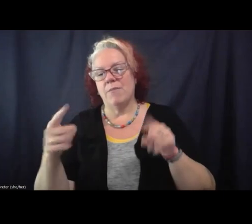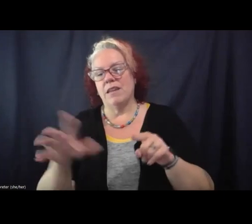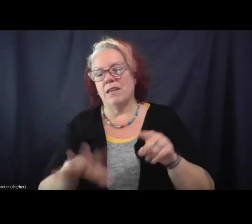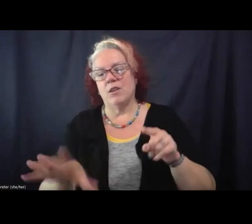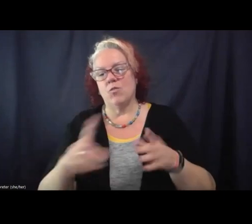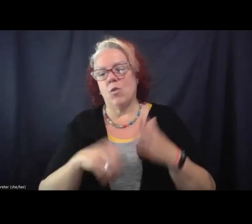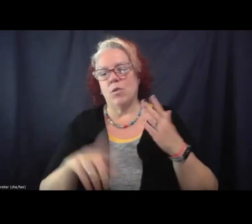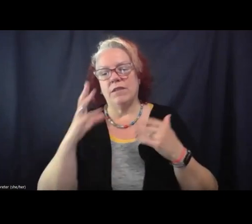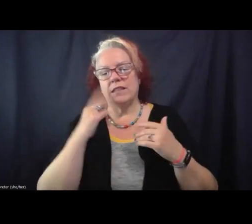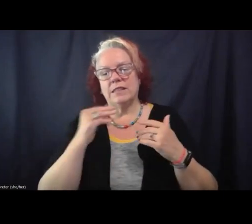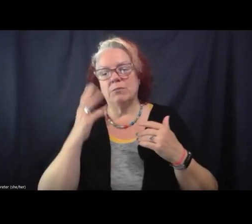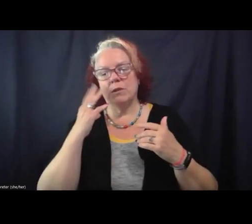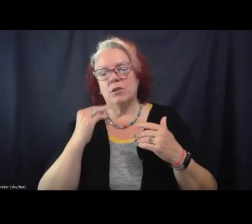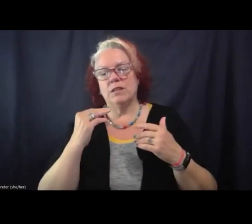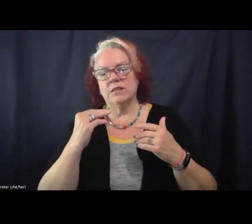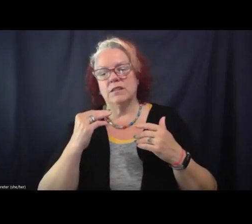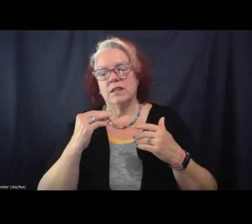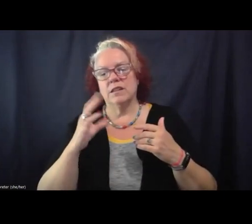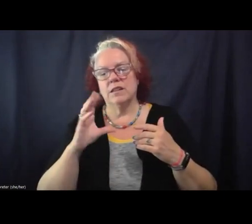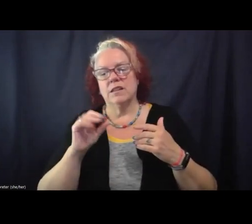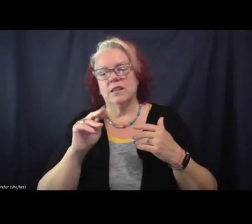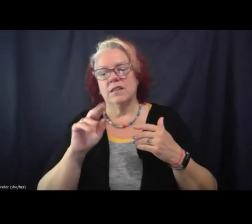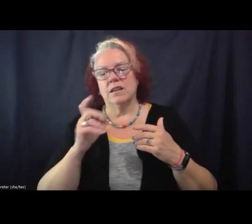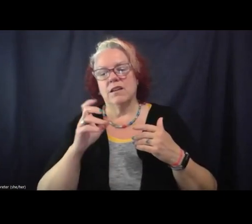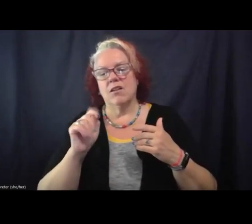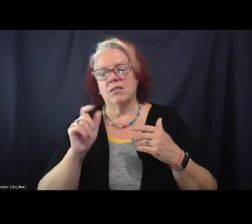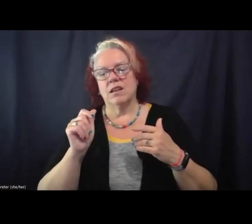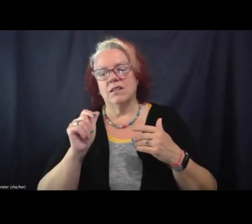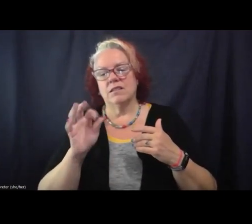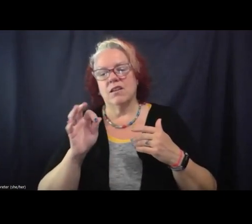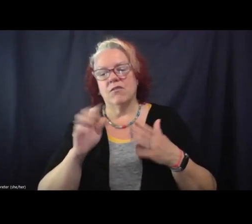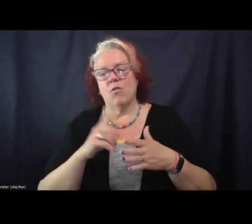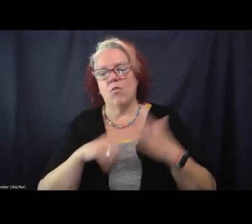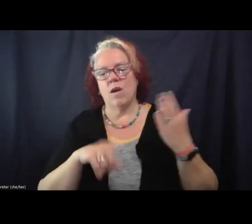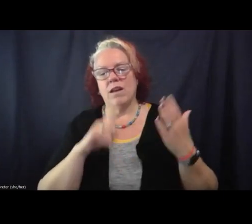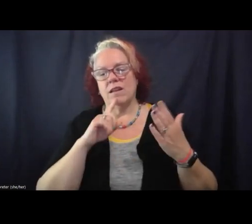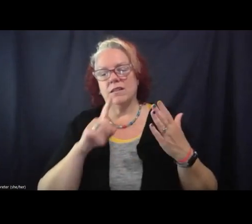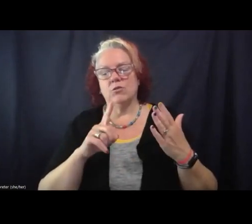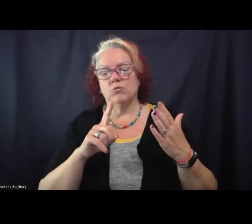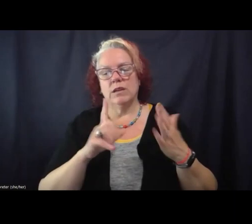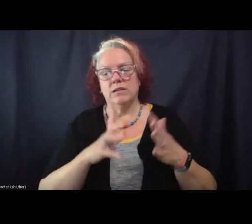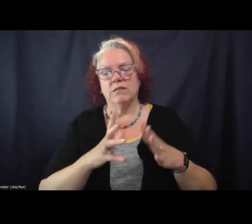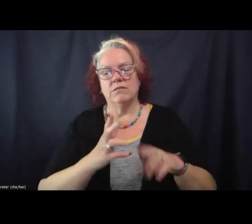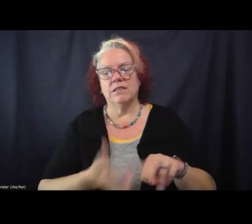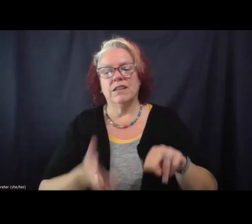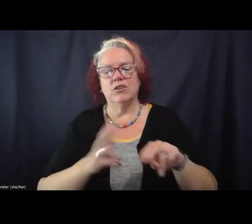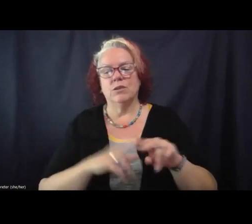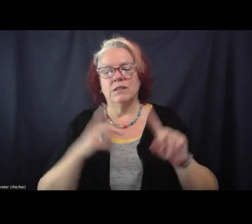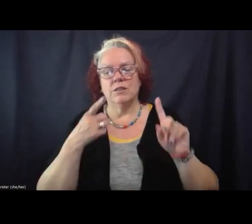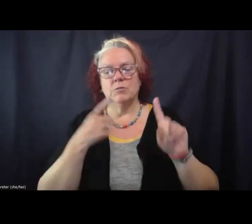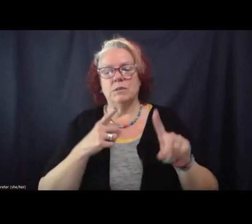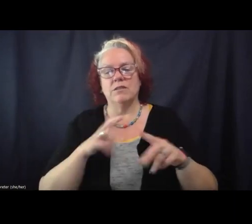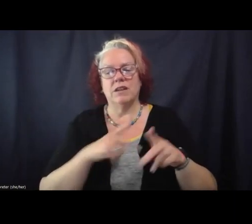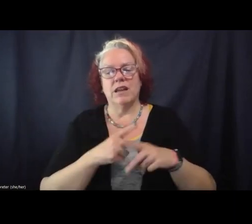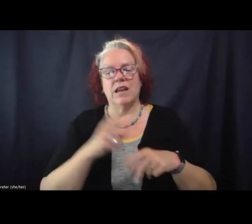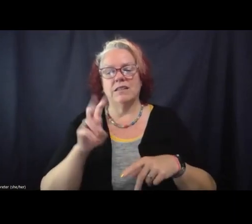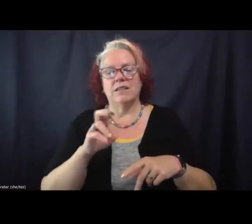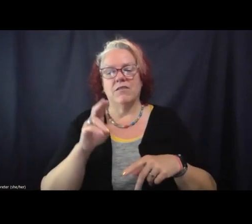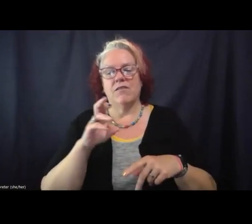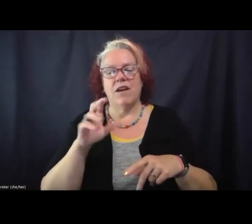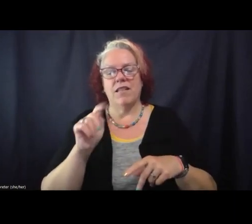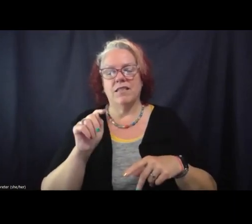experienced in organizing the context of what is a real increase in certain kinds of violent crime, um, in the,